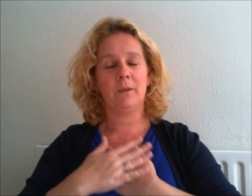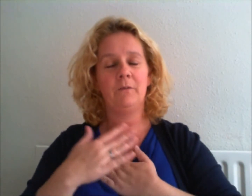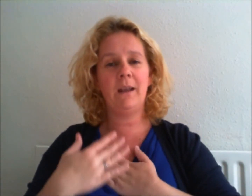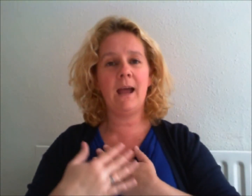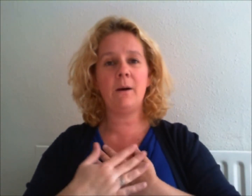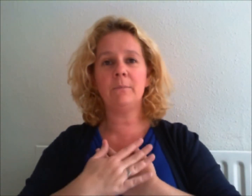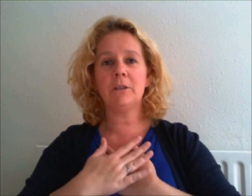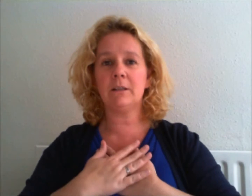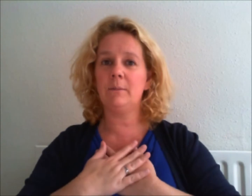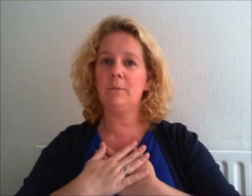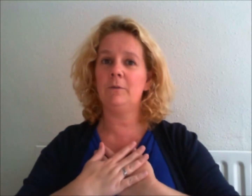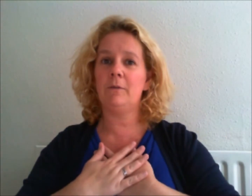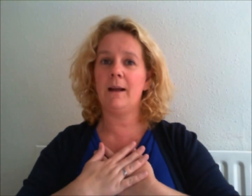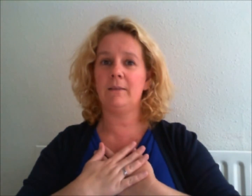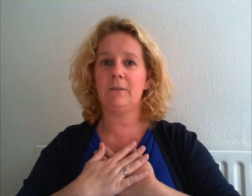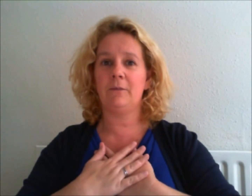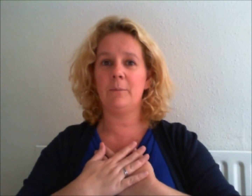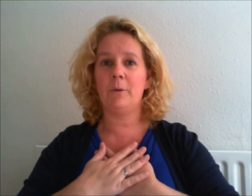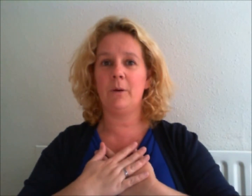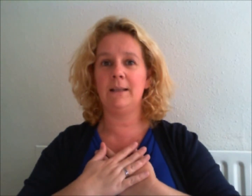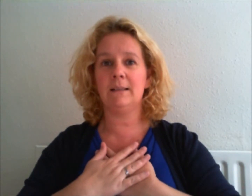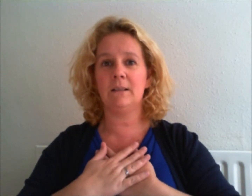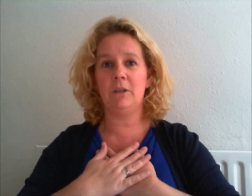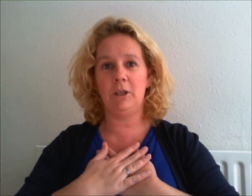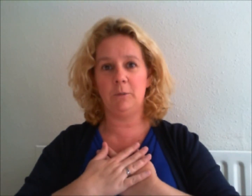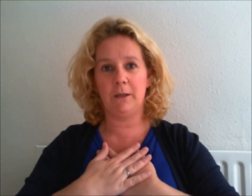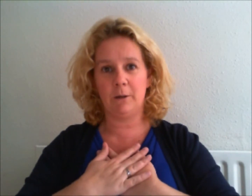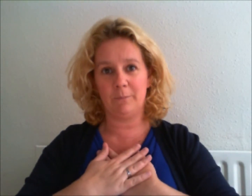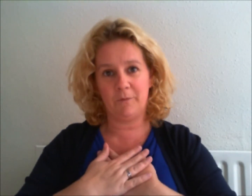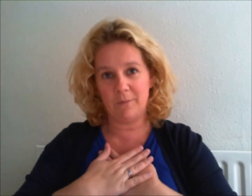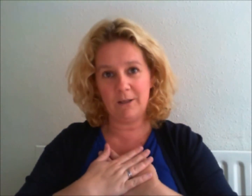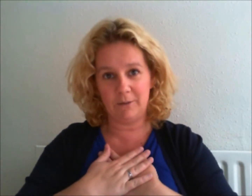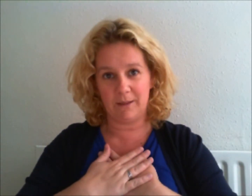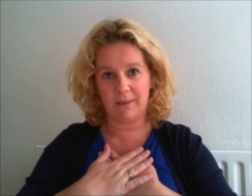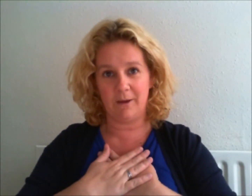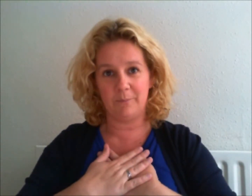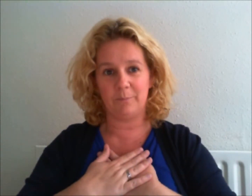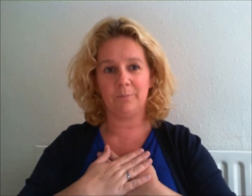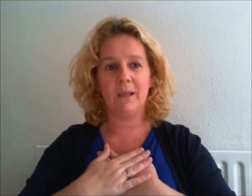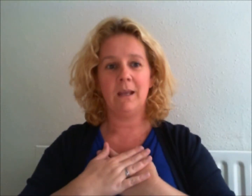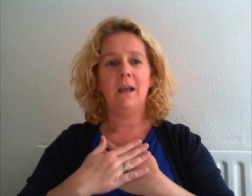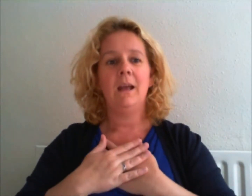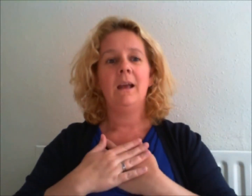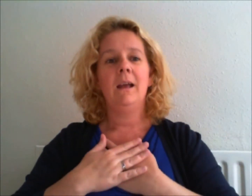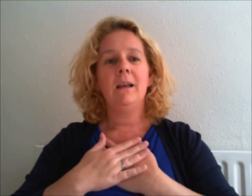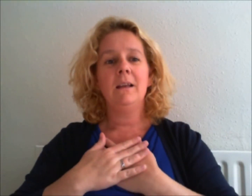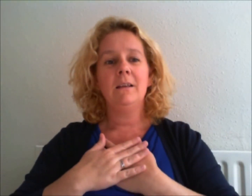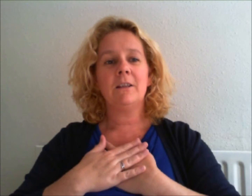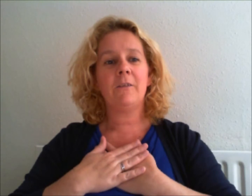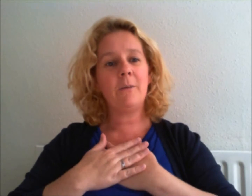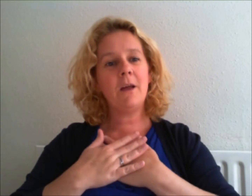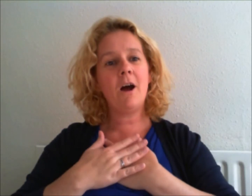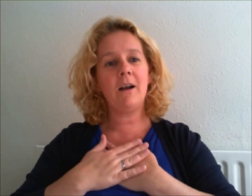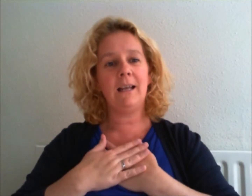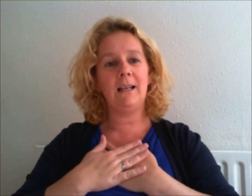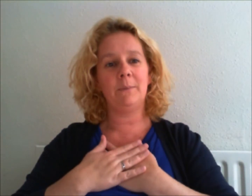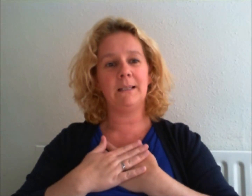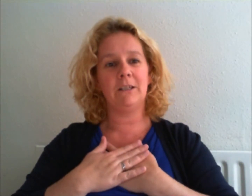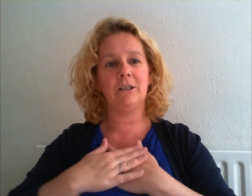For now I'm just going to move around the different points so that you become familiar with them. So from the heart healing position